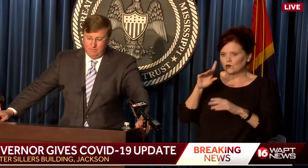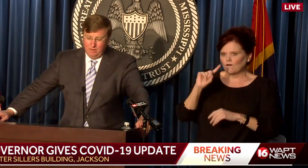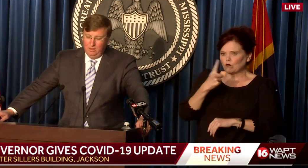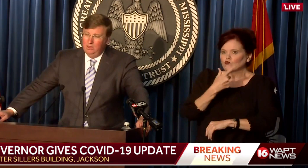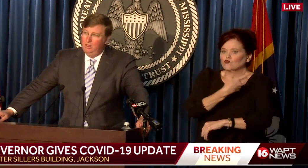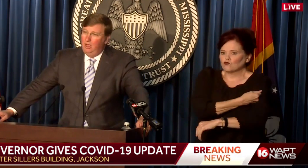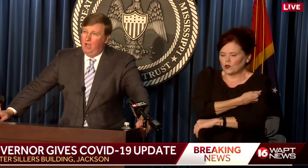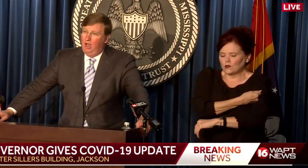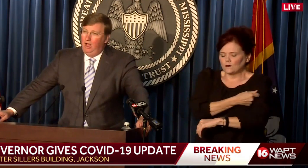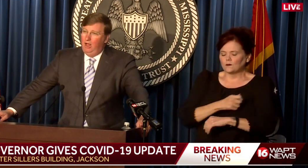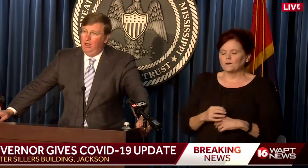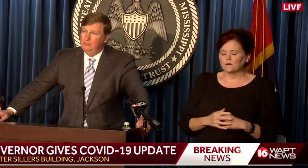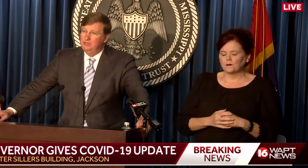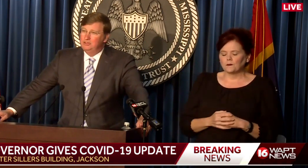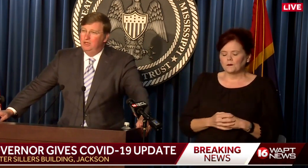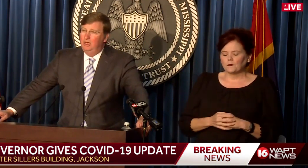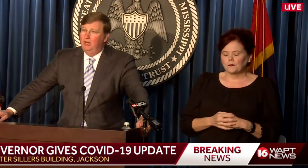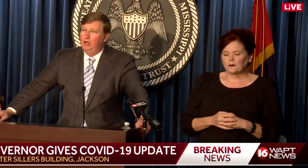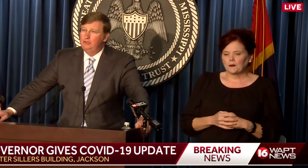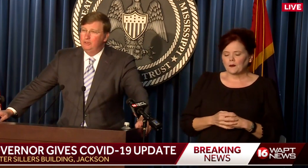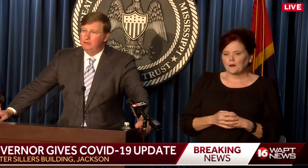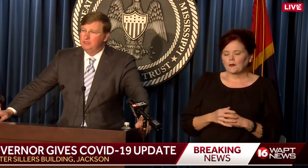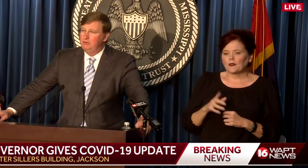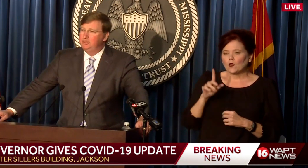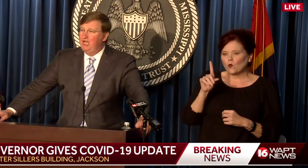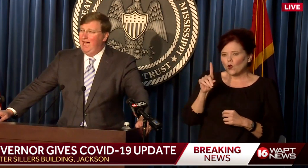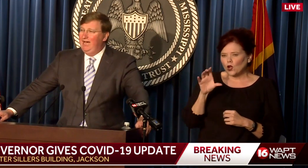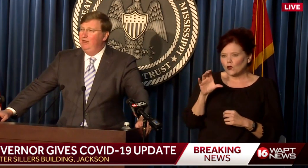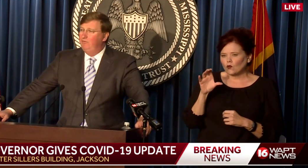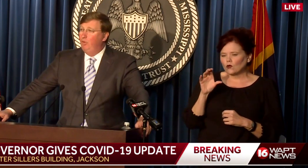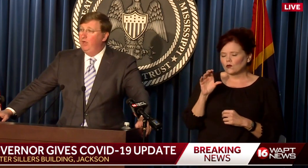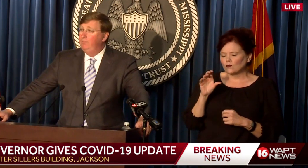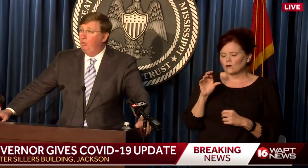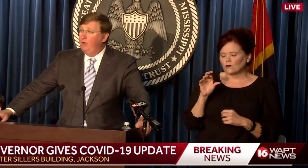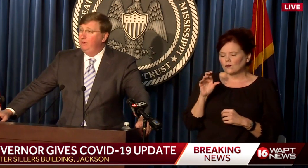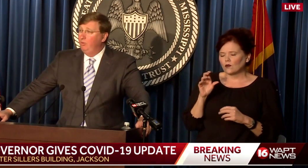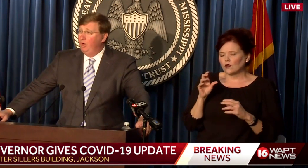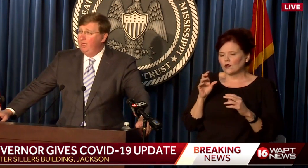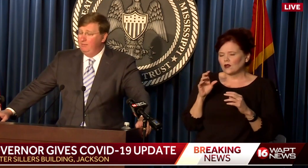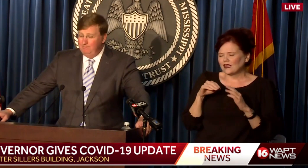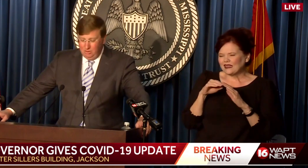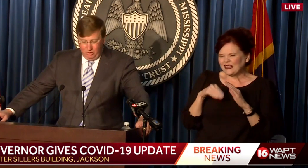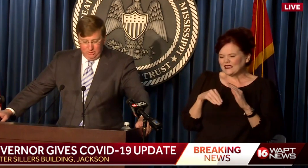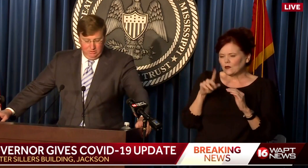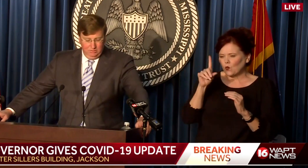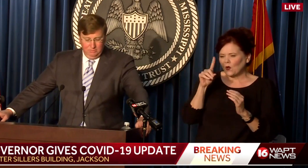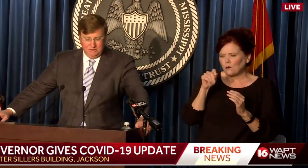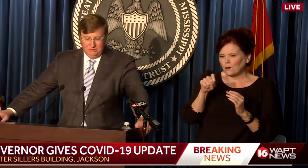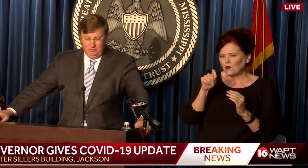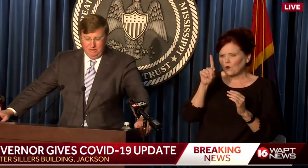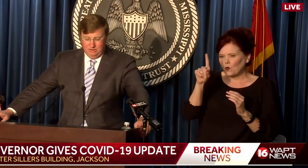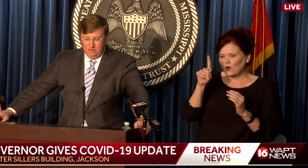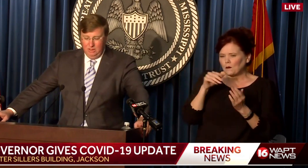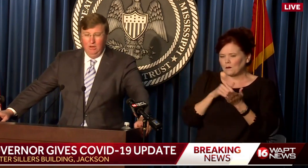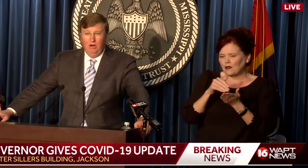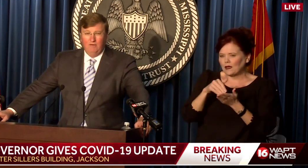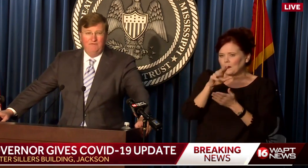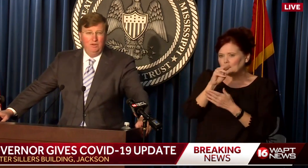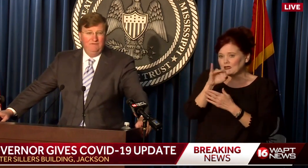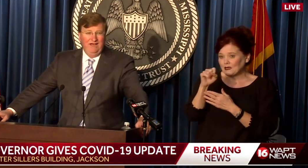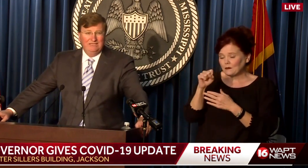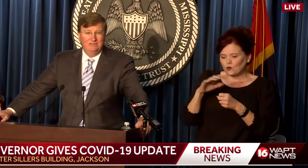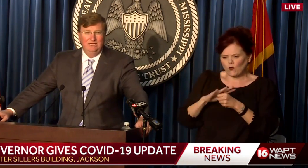dose. Just 100 or so shy of 1.1 million Mississippians